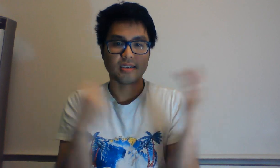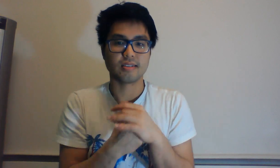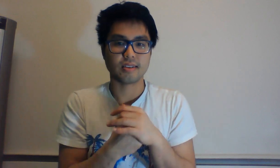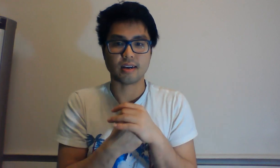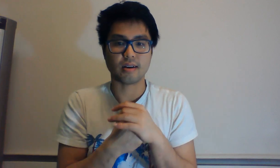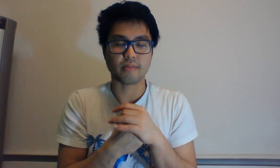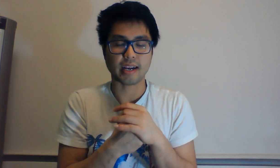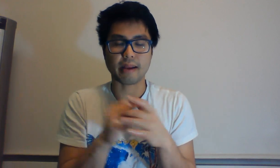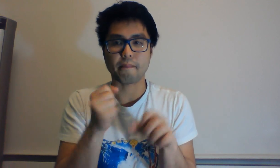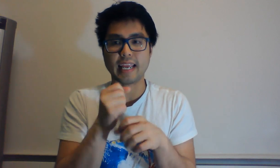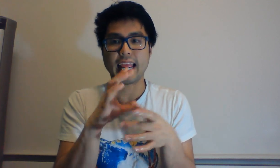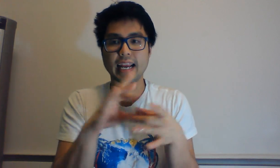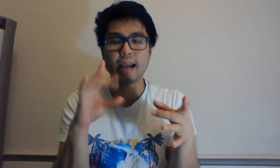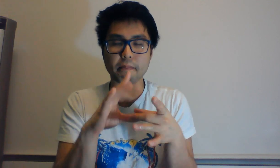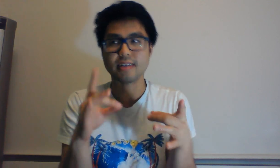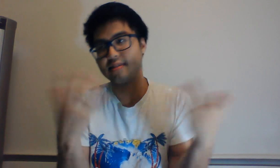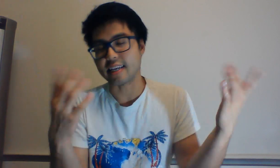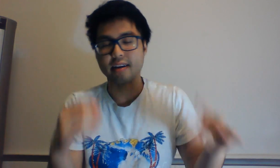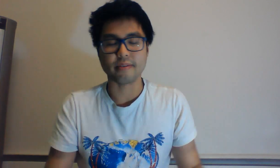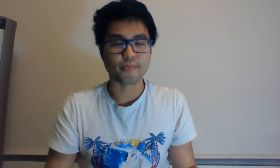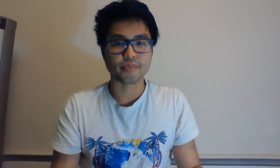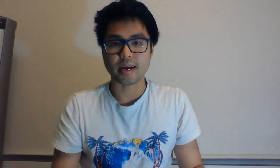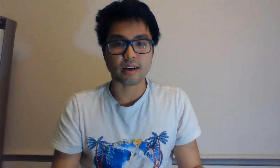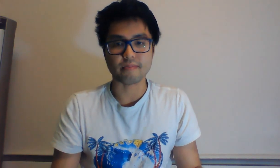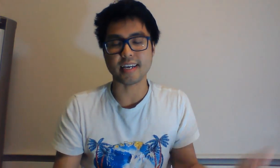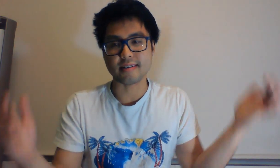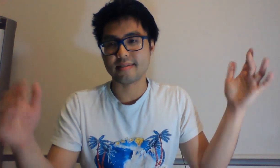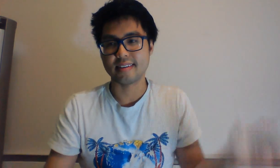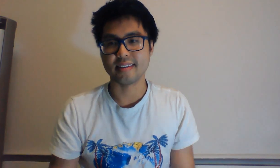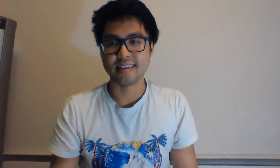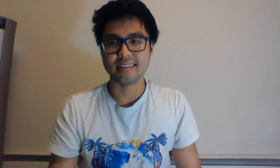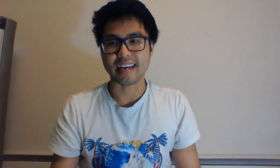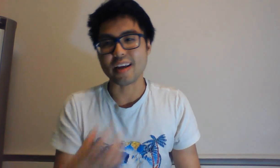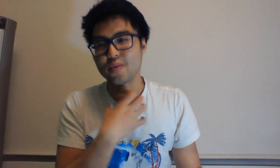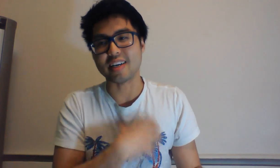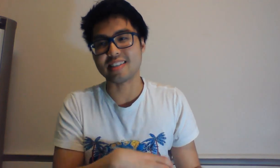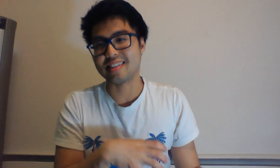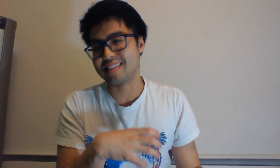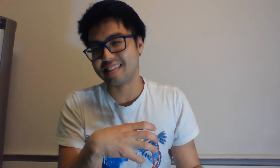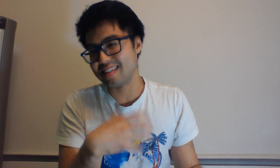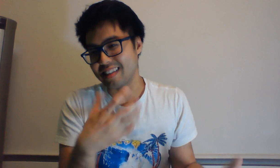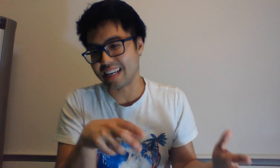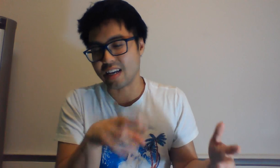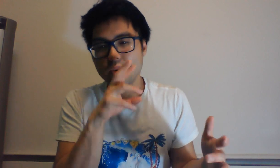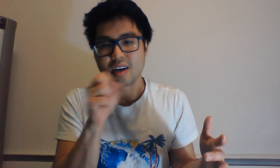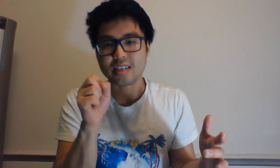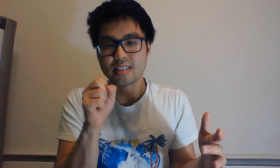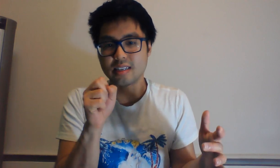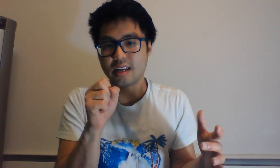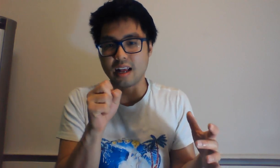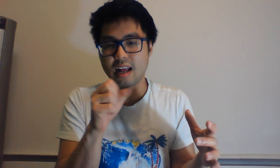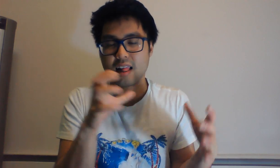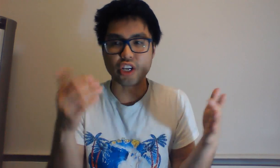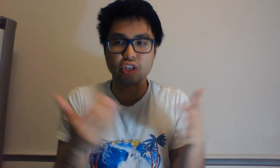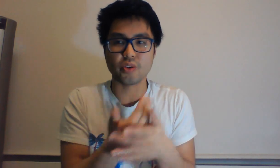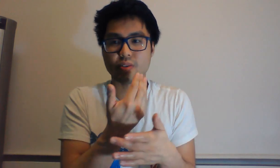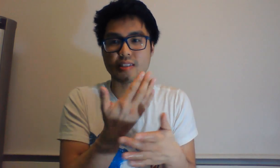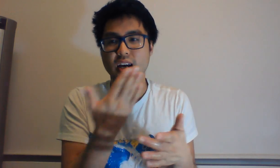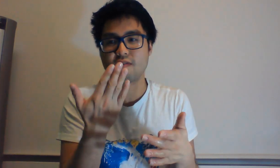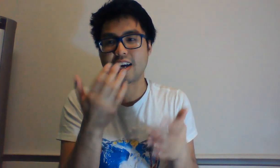Um, make a comment? Yeah. Um, yeah. I wish there were a lot of new stuff. I